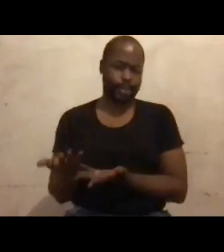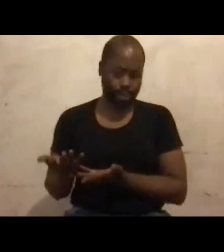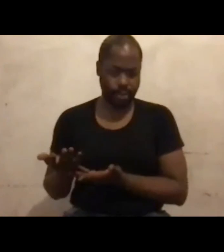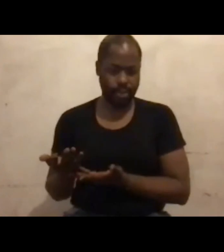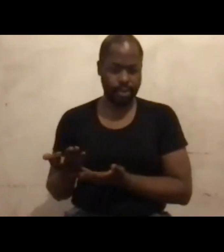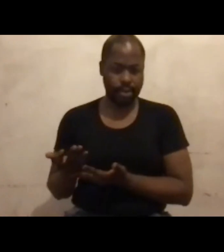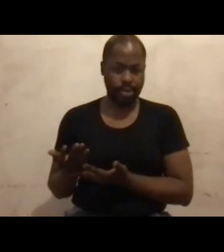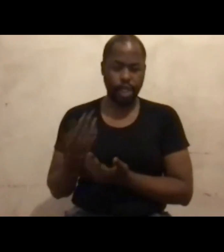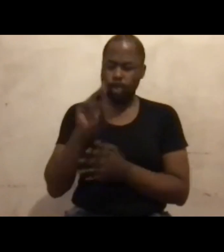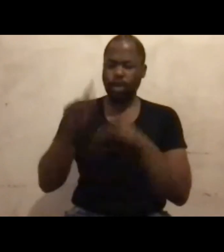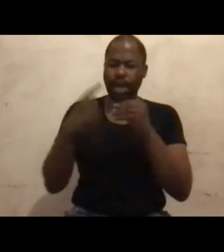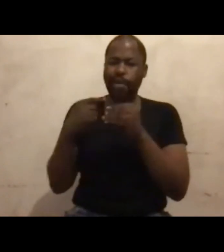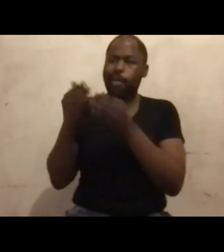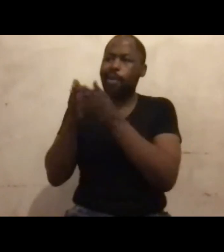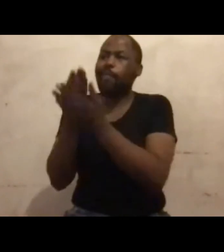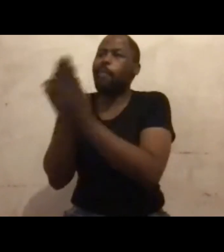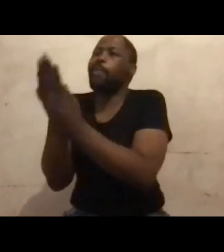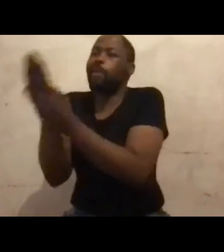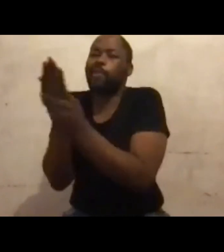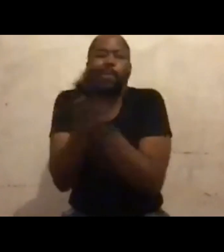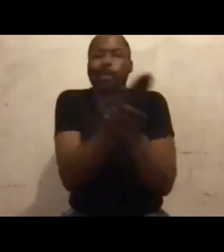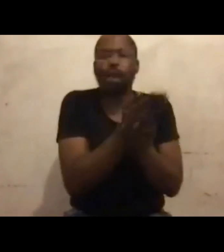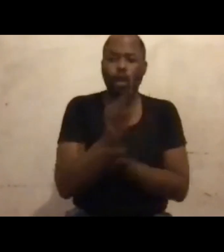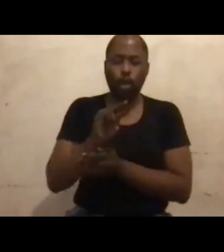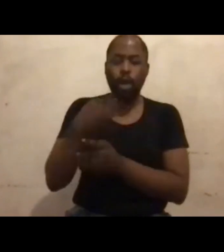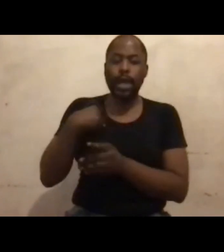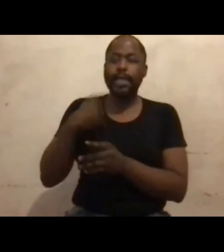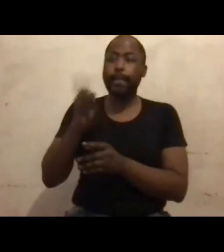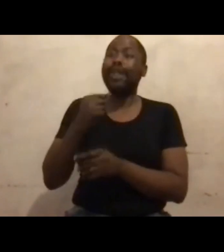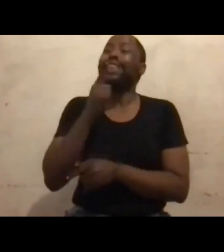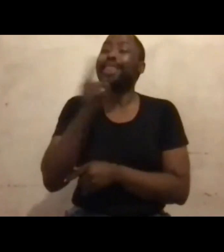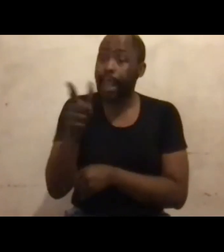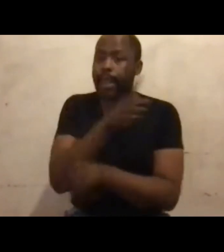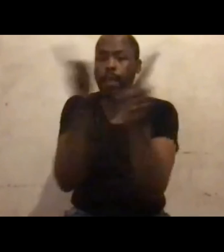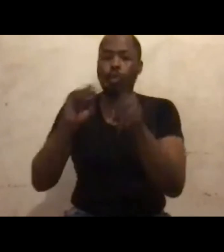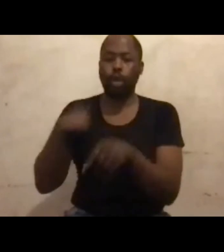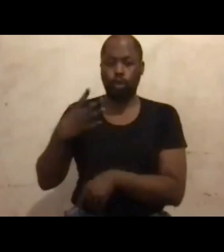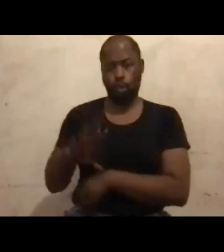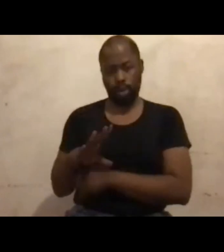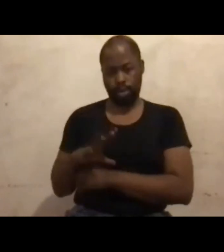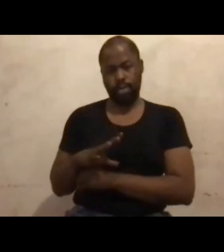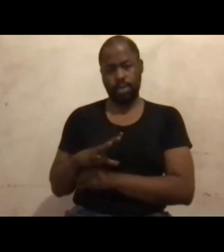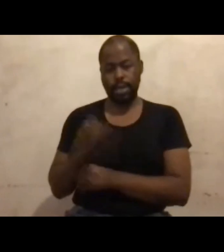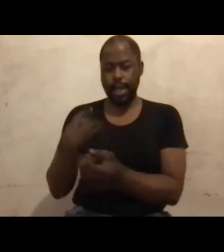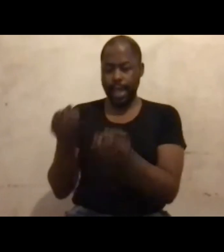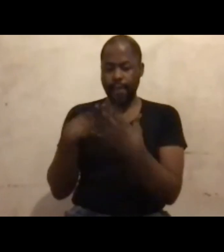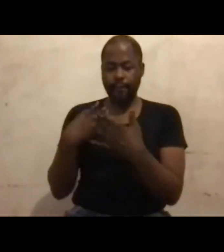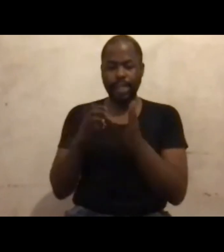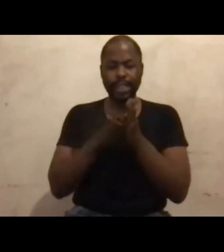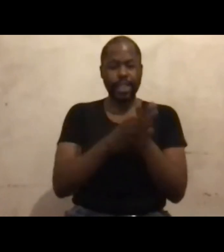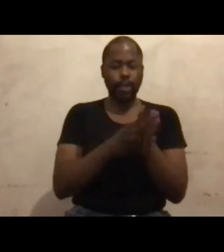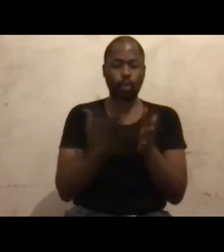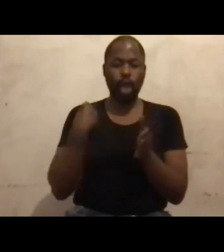begging for what is right, it's about demanding what is right. And he gives us an example and says we've got the white paper.